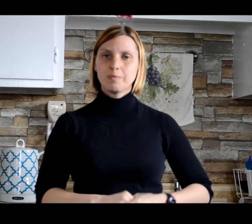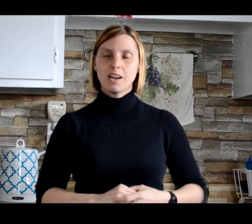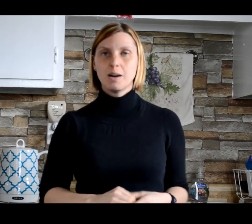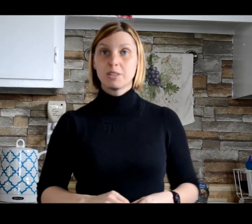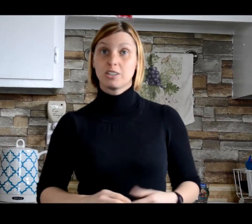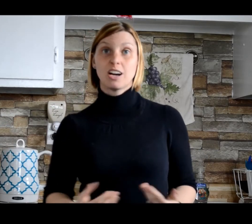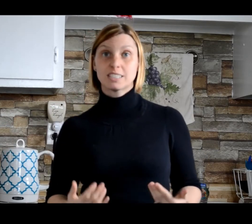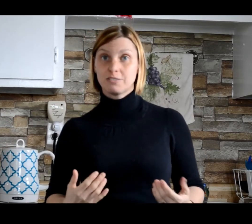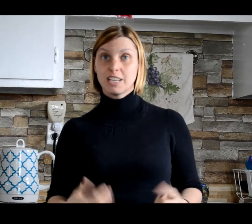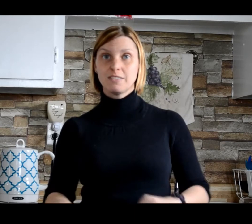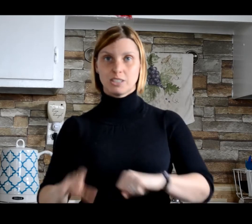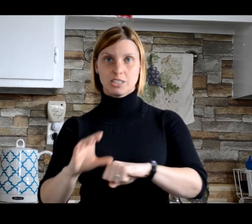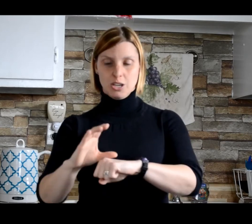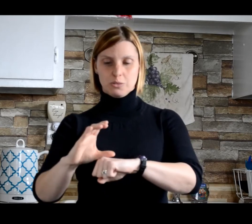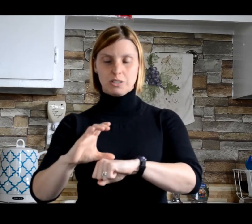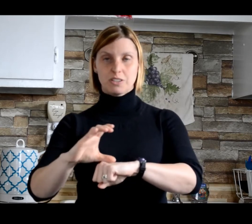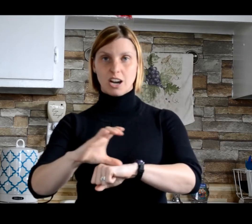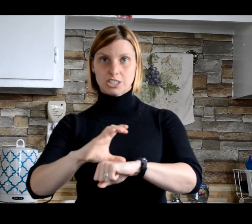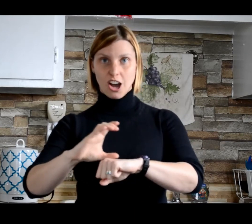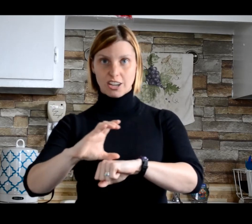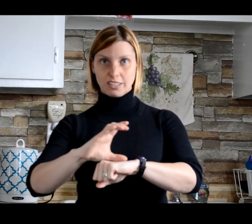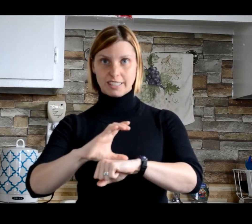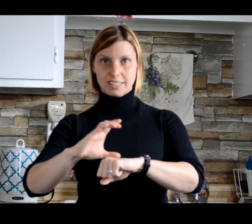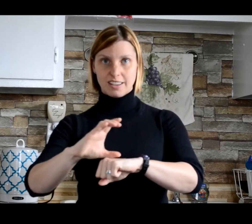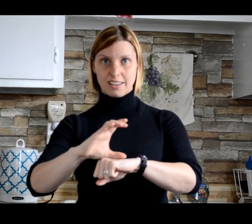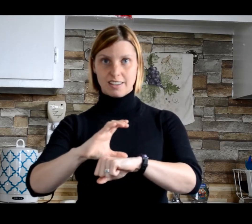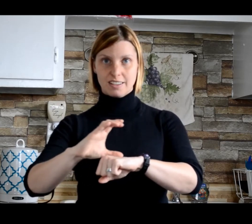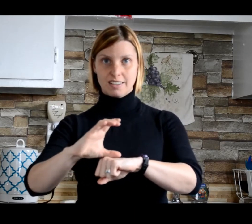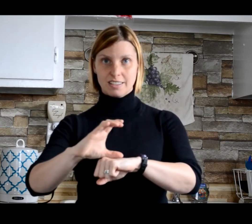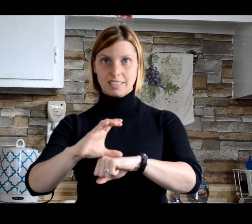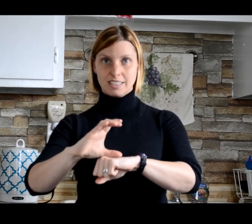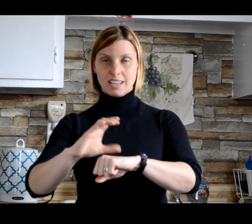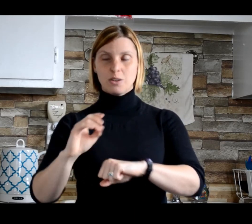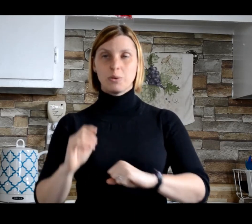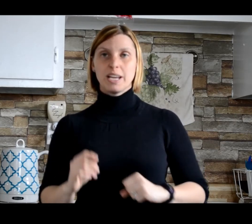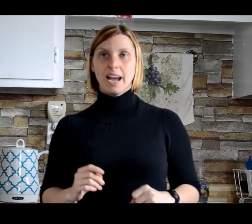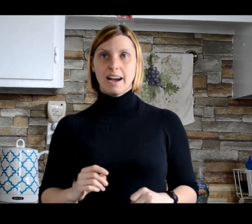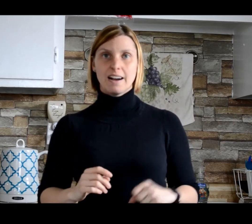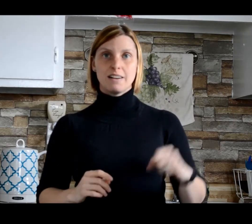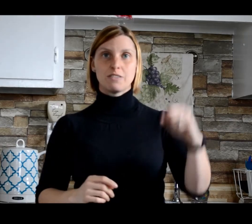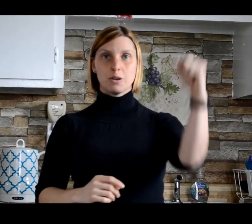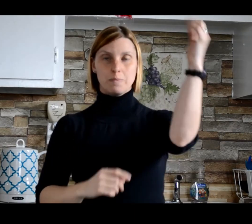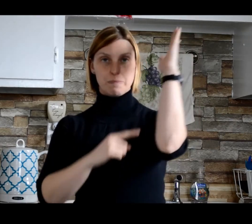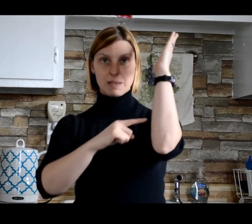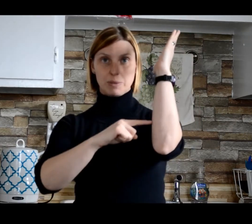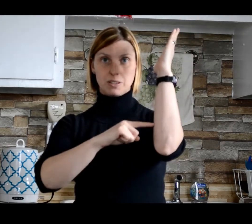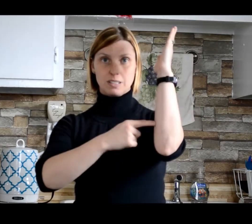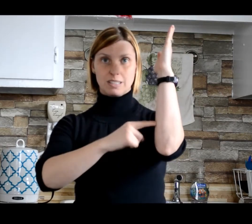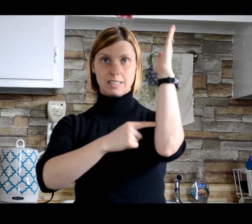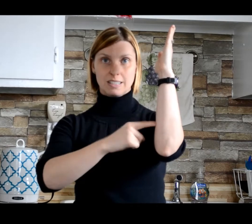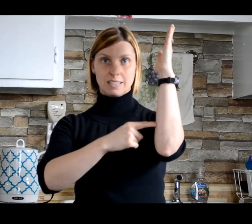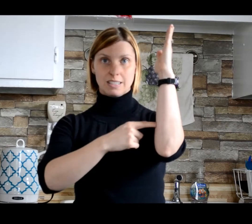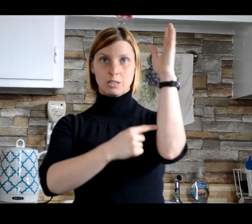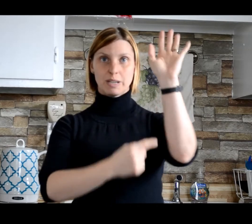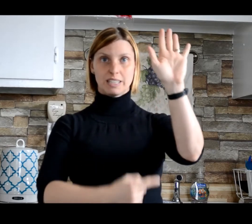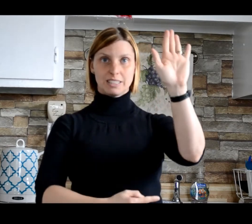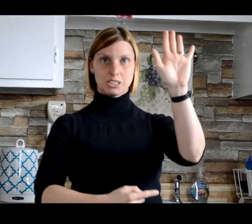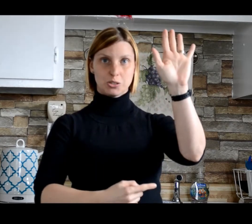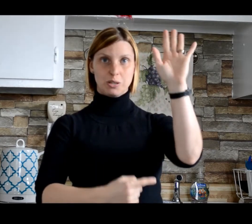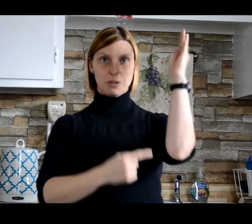there are lots of flavors. We've got chocolate. We have maple. You're making like a tree with